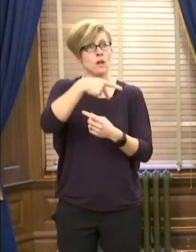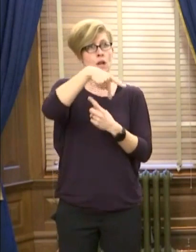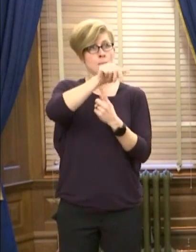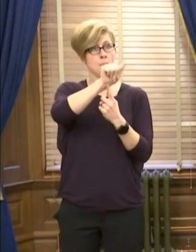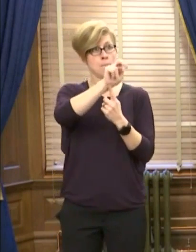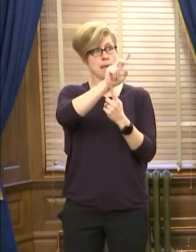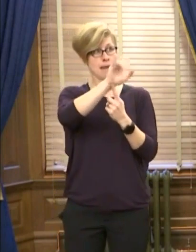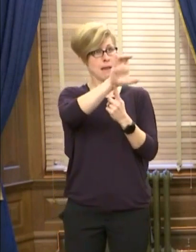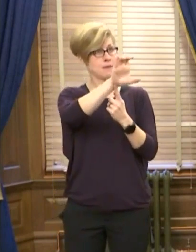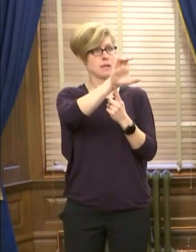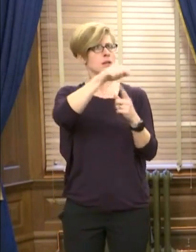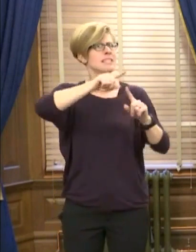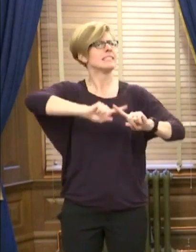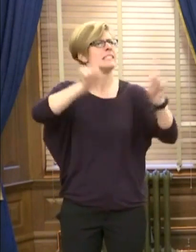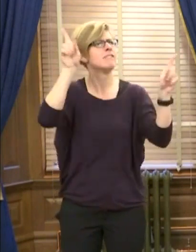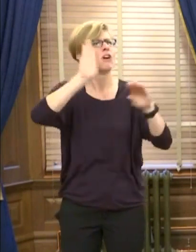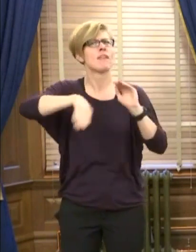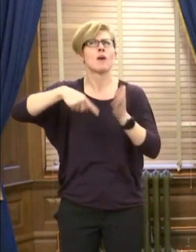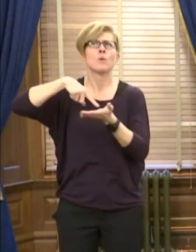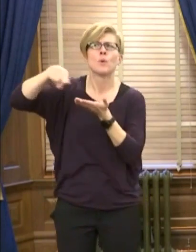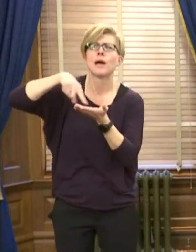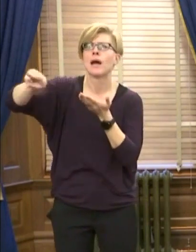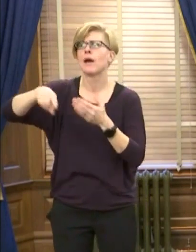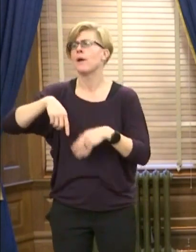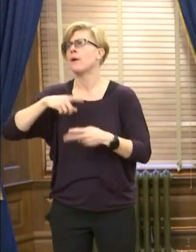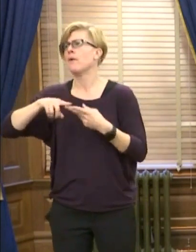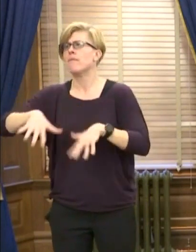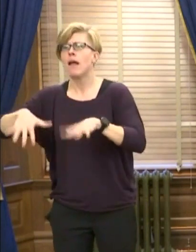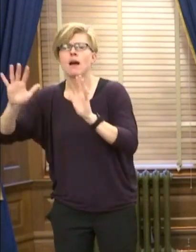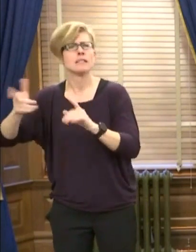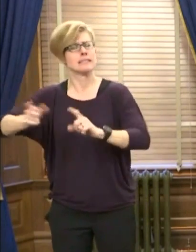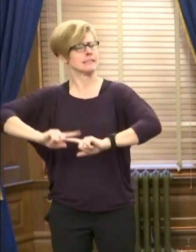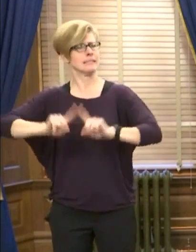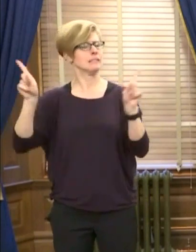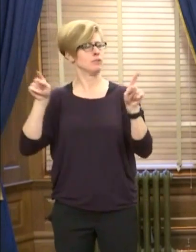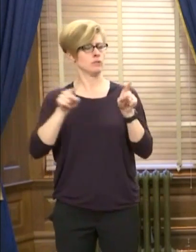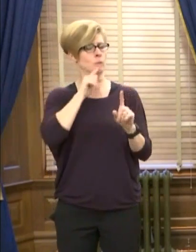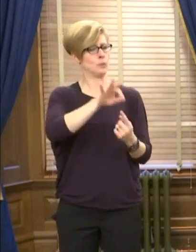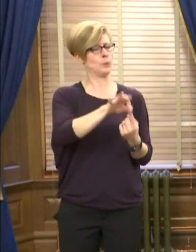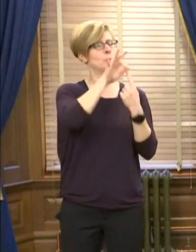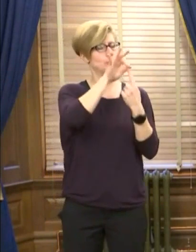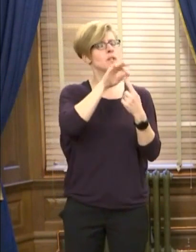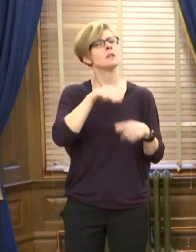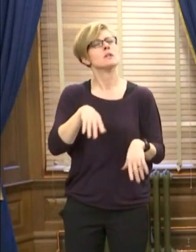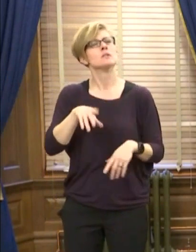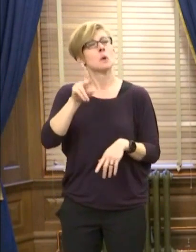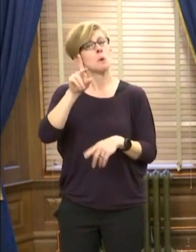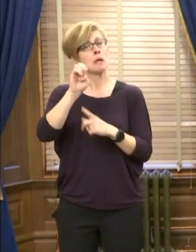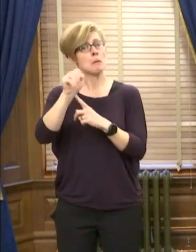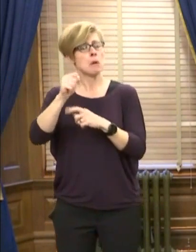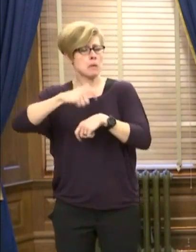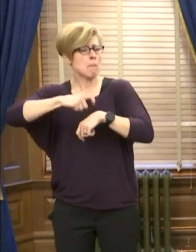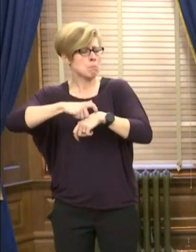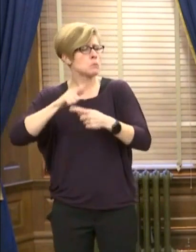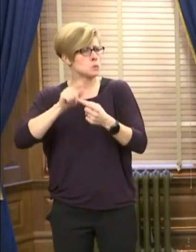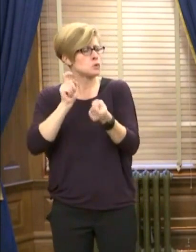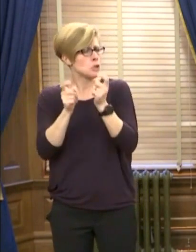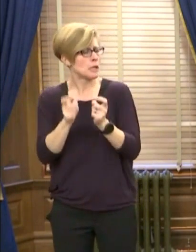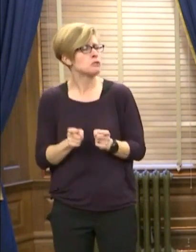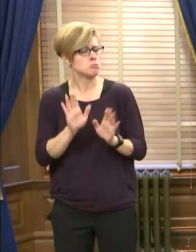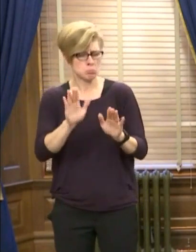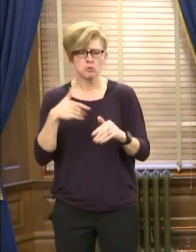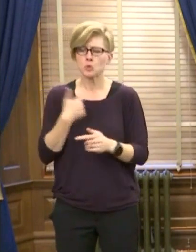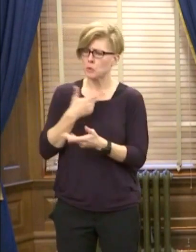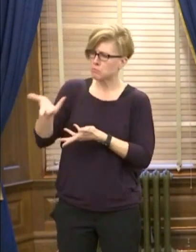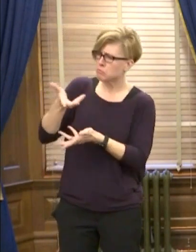any emergency we have seen. So, yeah, the Emergency Management Act probably needs some modifications. We've been working with them to